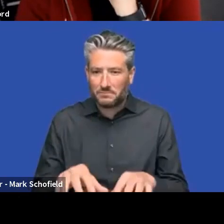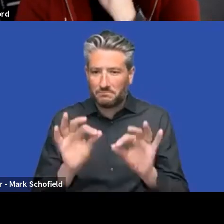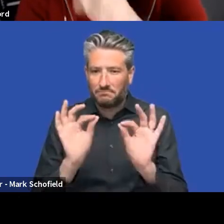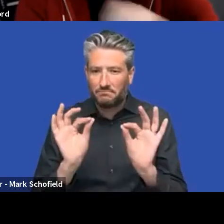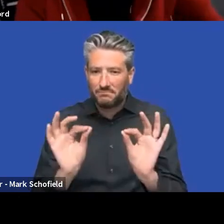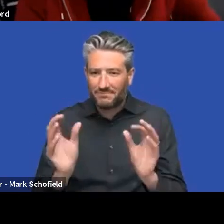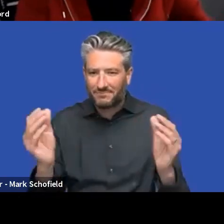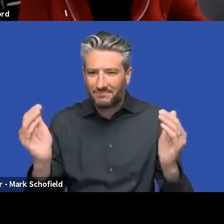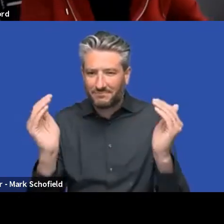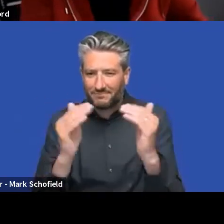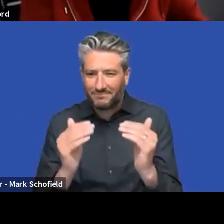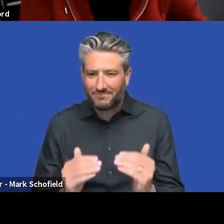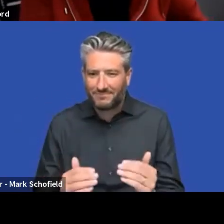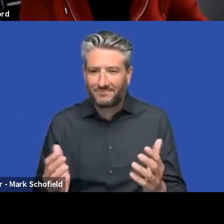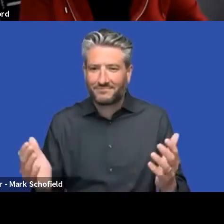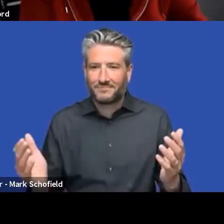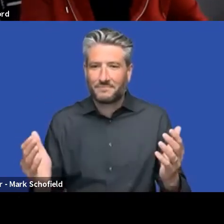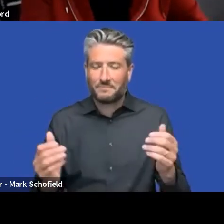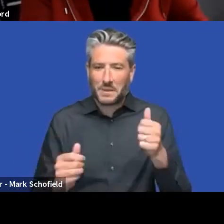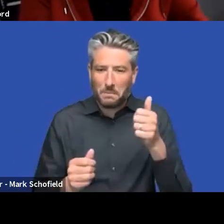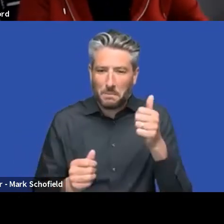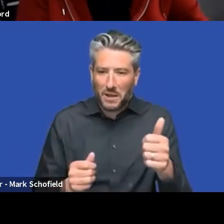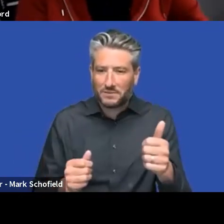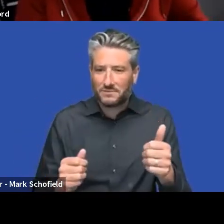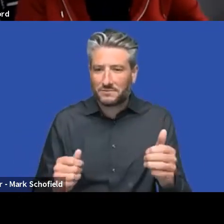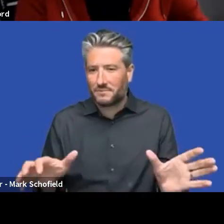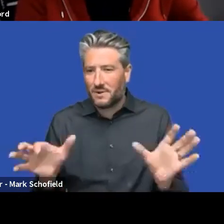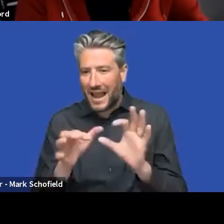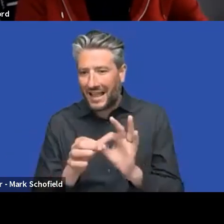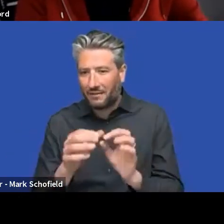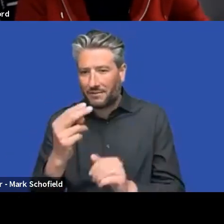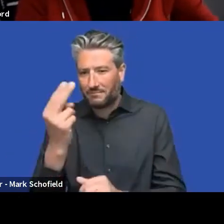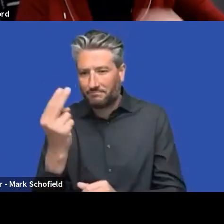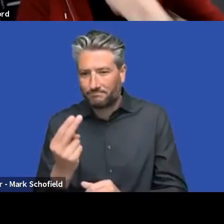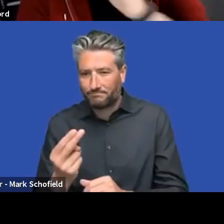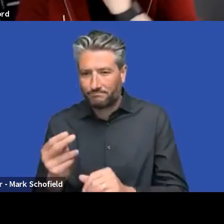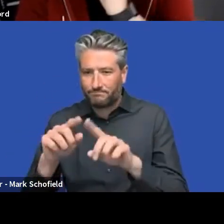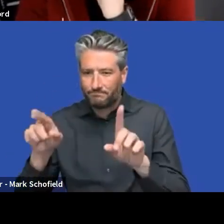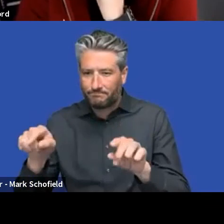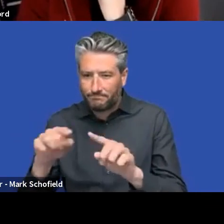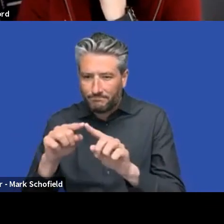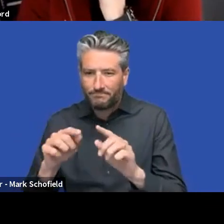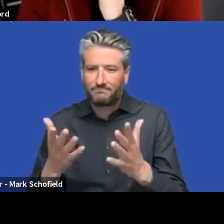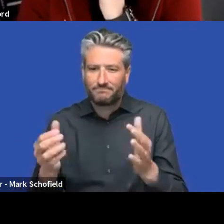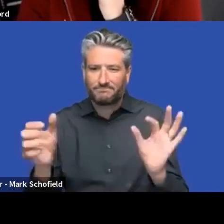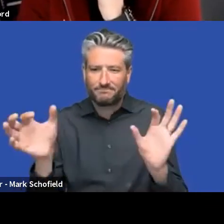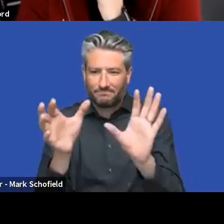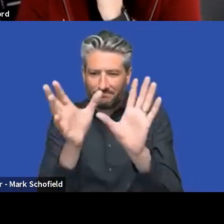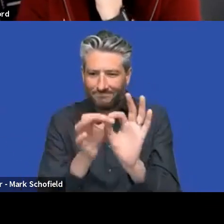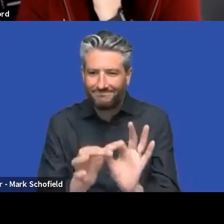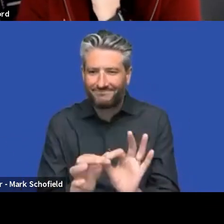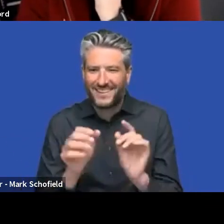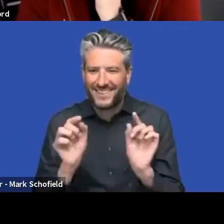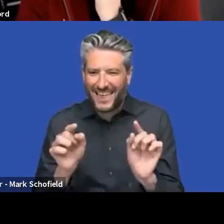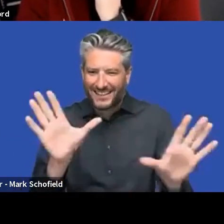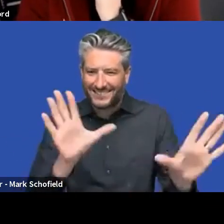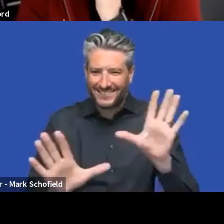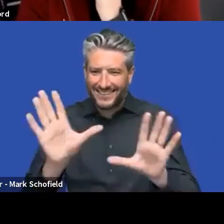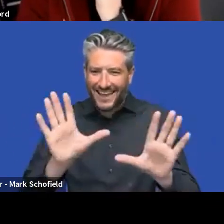illustrations or the way to, yeah, create content. Yeah, it's not very specific. Uh,